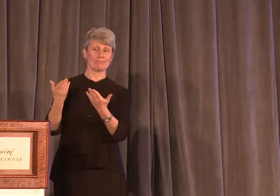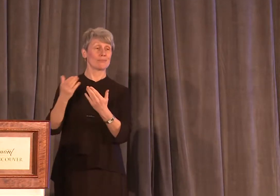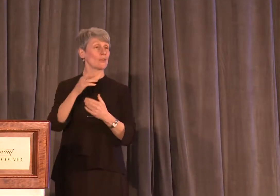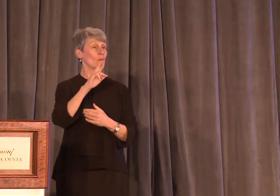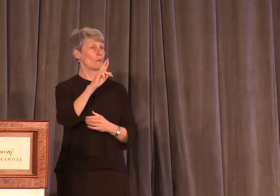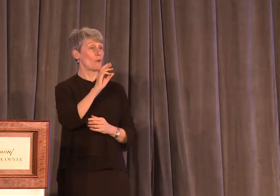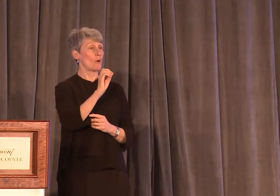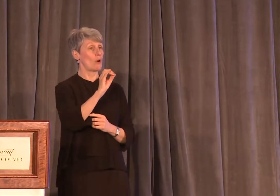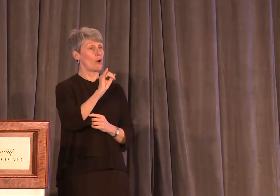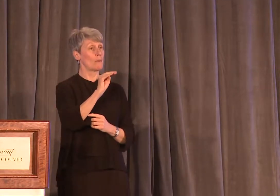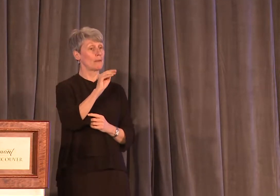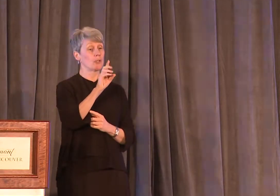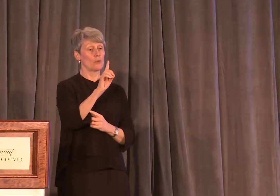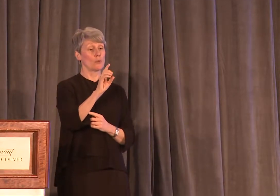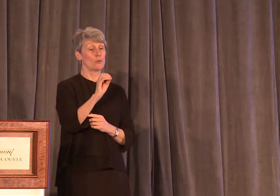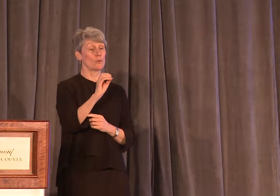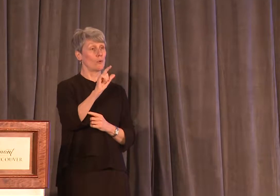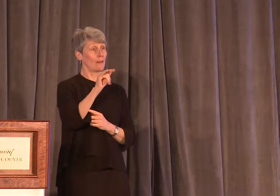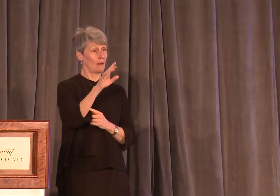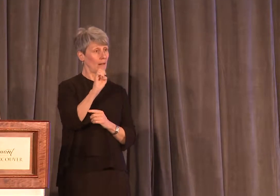in welcoming Robin Doolittle.